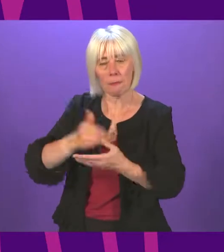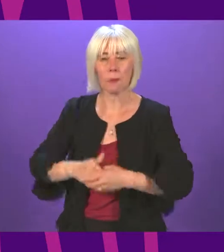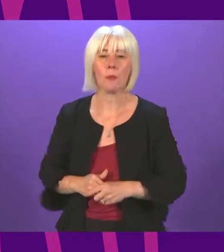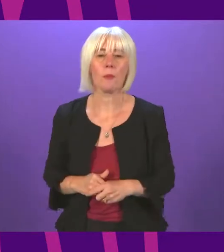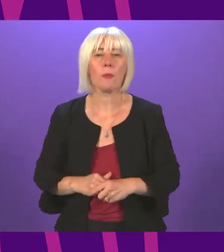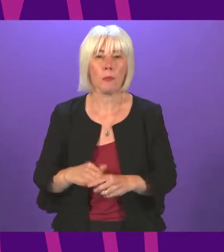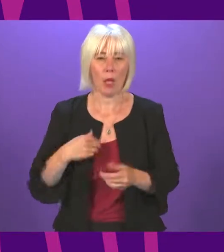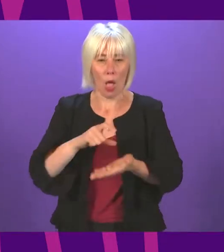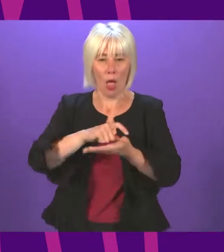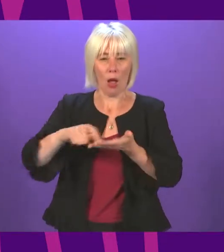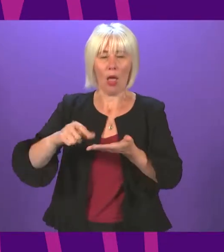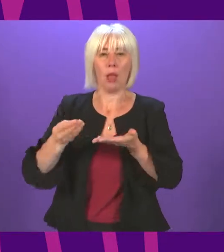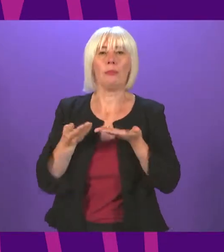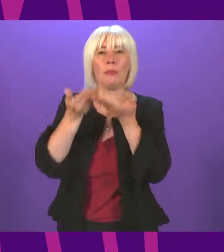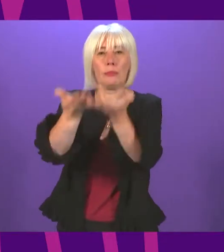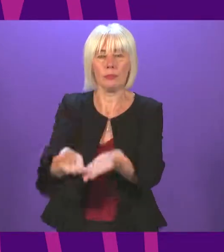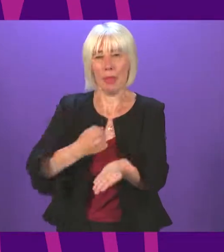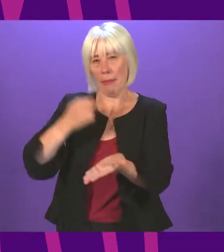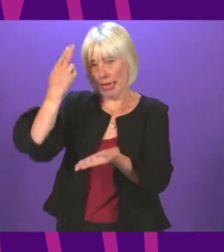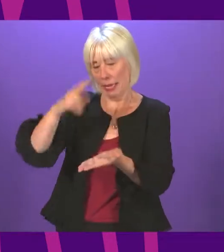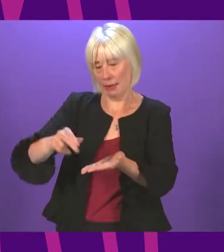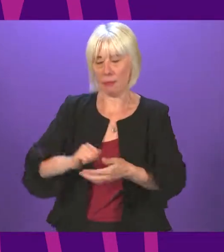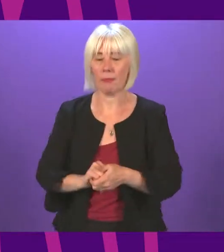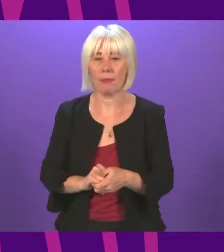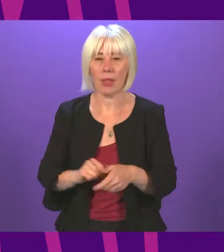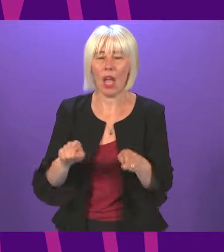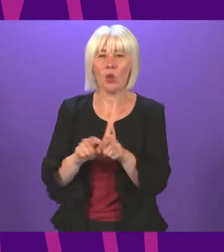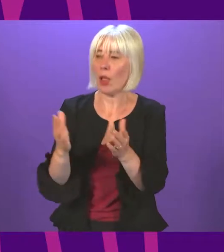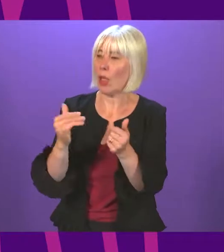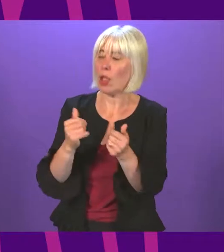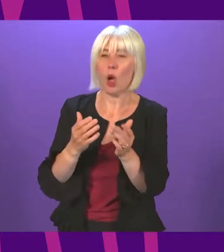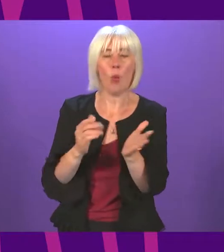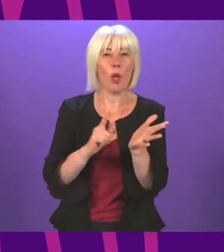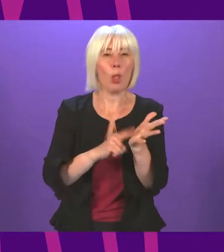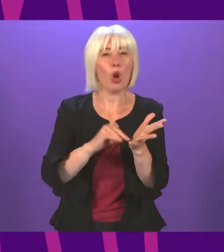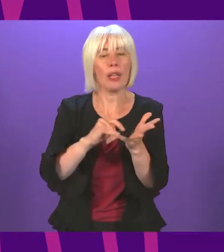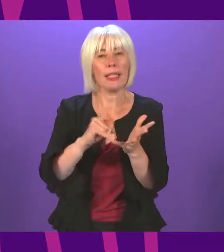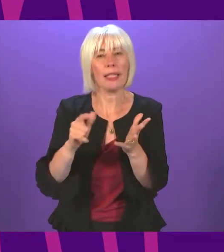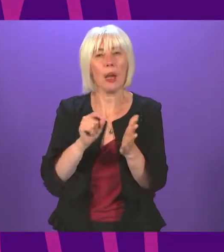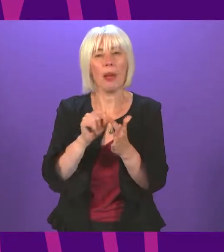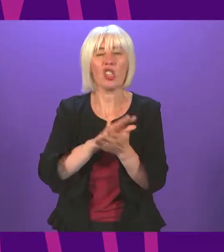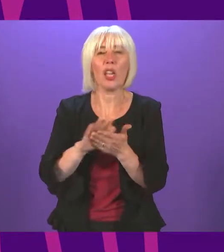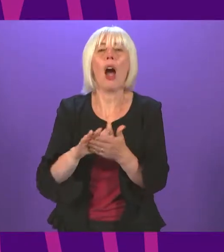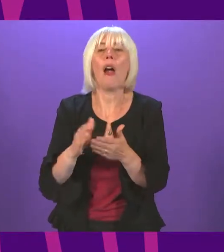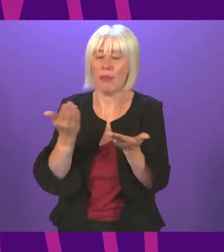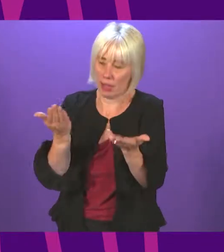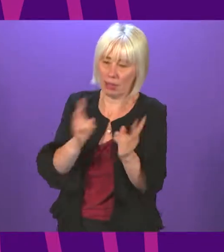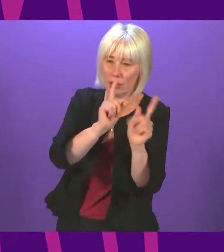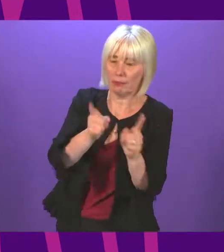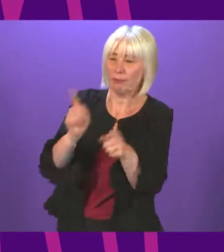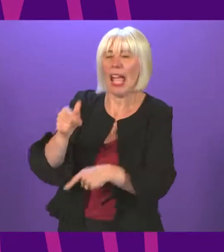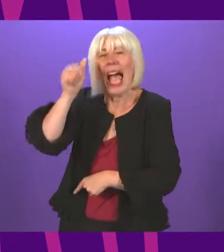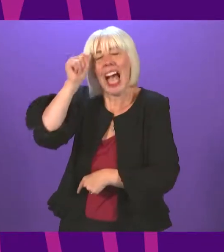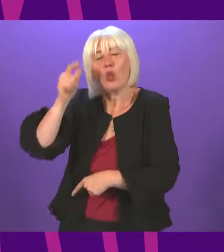move the amendment in my name. I may also take this opportunity to welcome Lorna Slater and Patrick Harvey to their places. Despite my earlier remarks and the